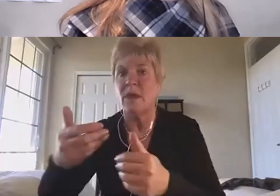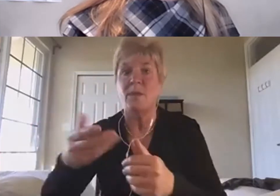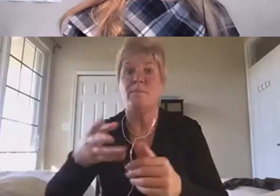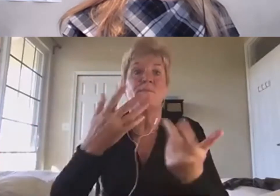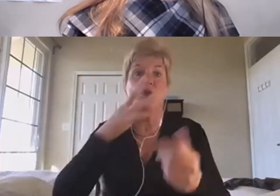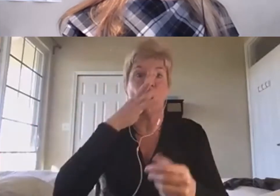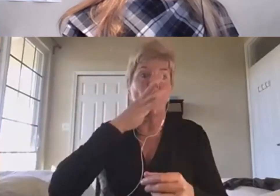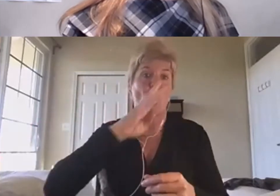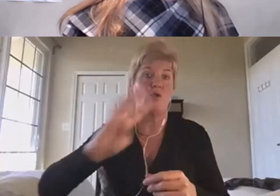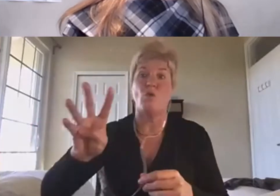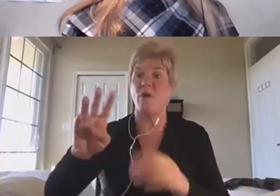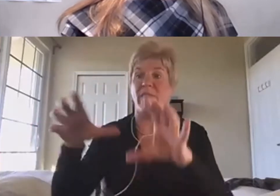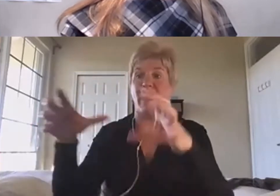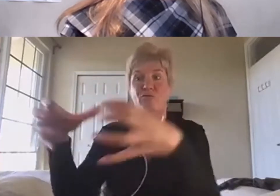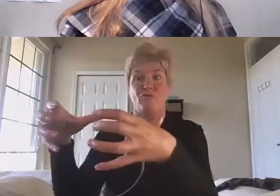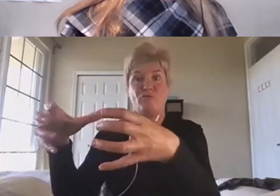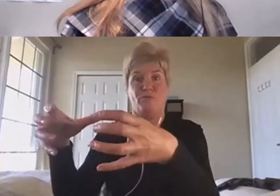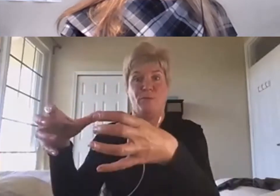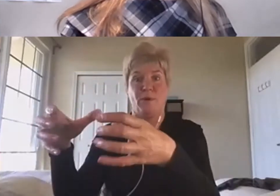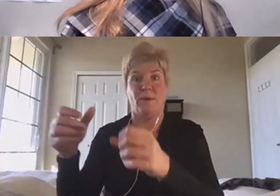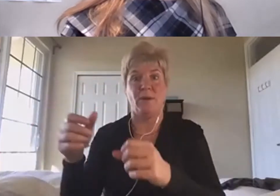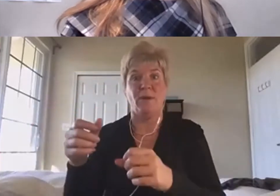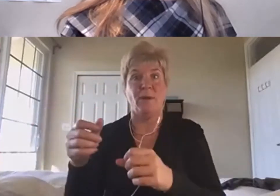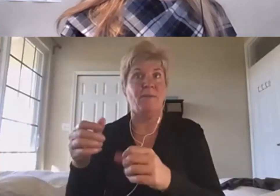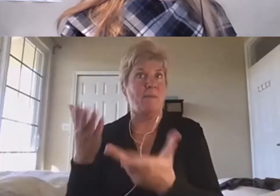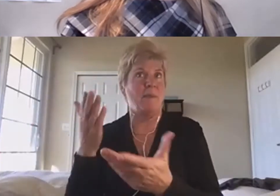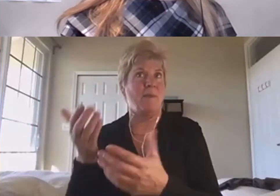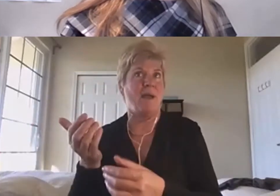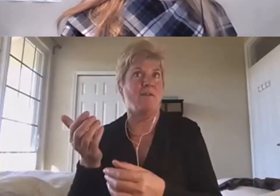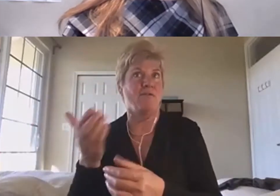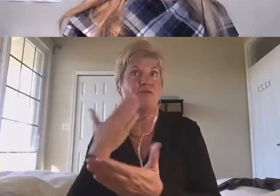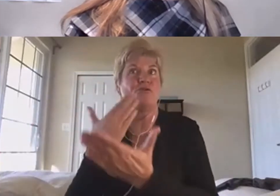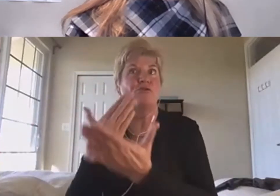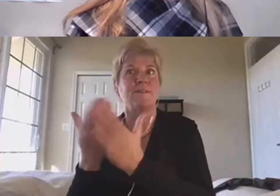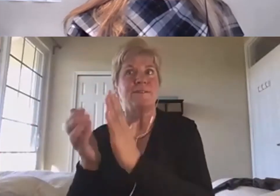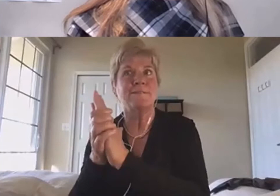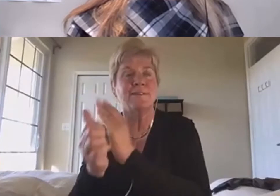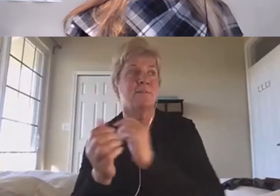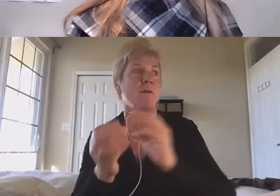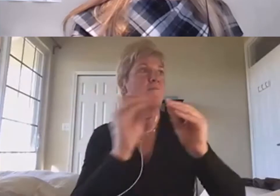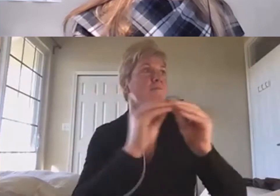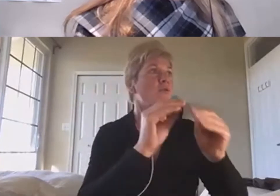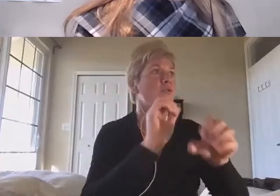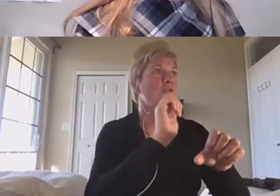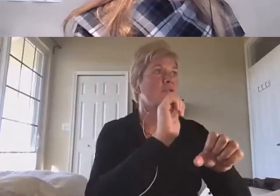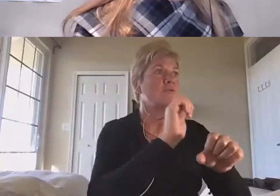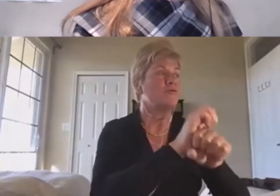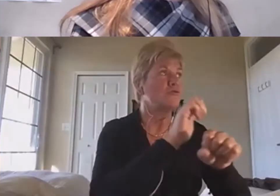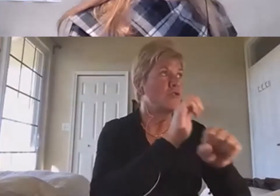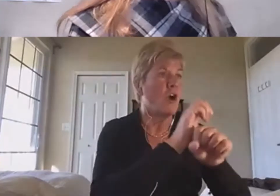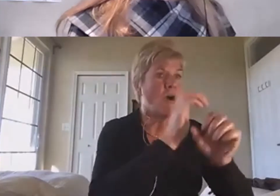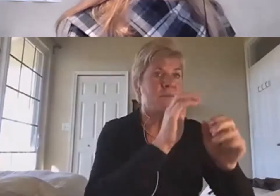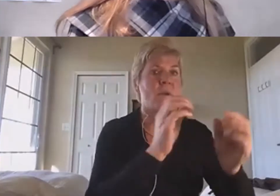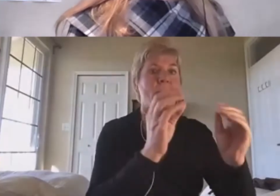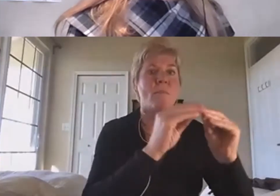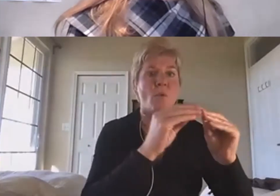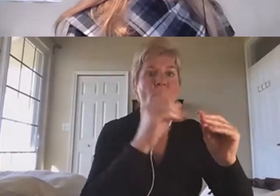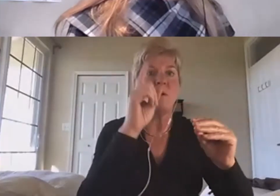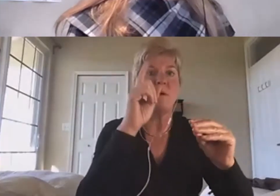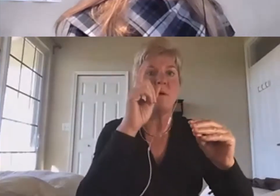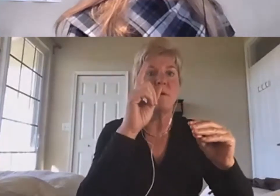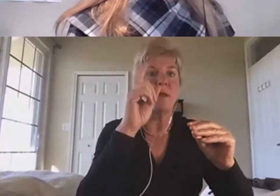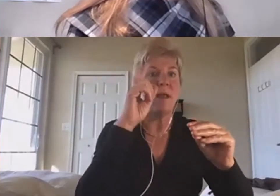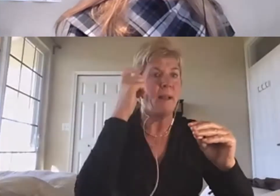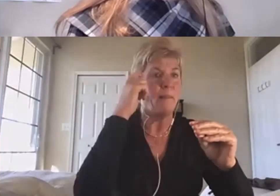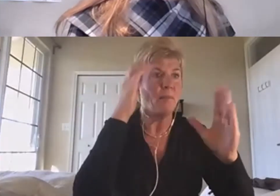are using what, you know, more jobs and more employers are looking at broader customization and specialization of jobs.